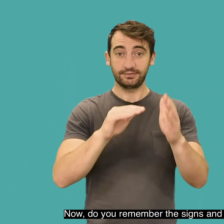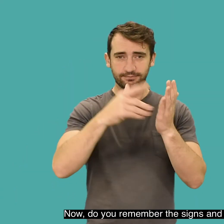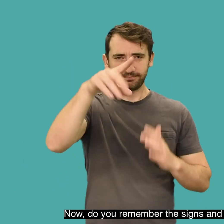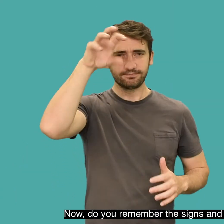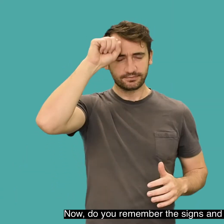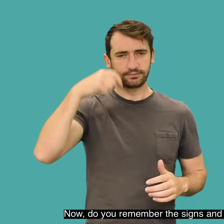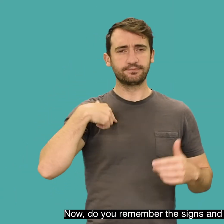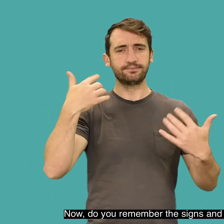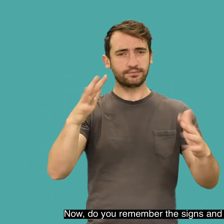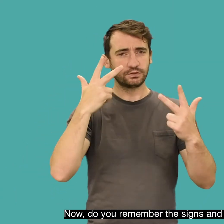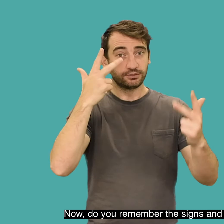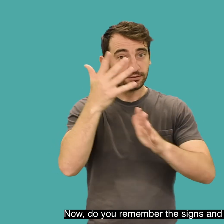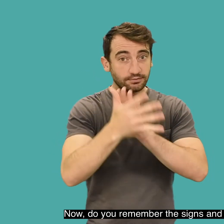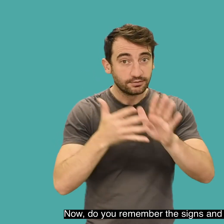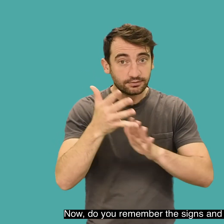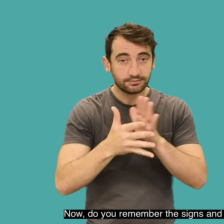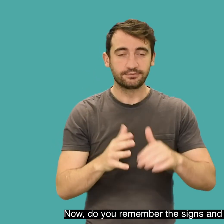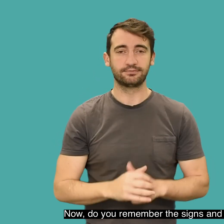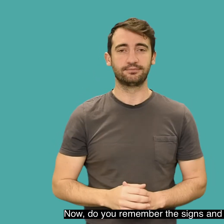Now, do you remember the signs and words we practised together?